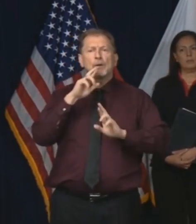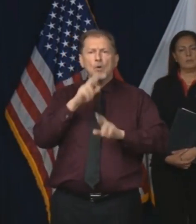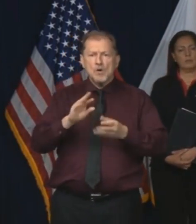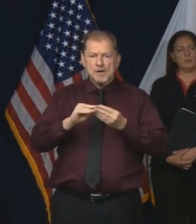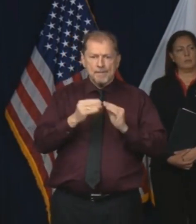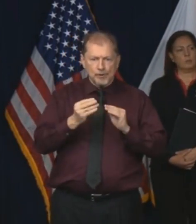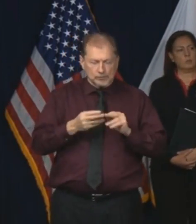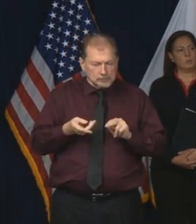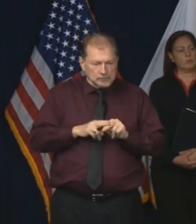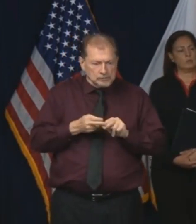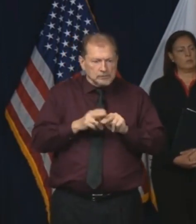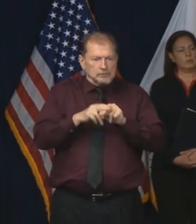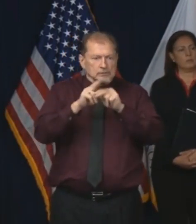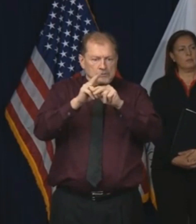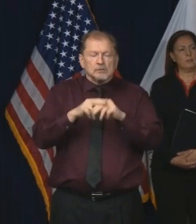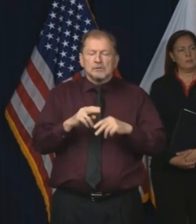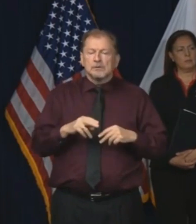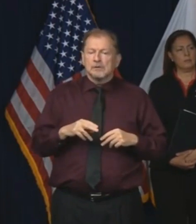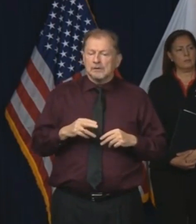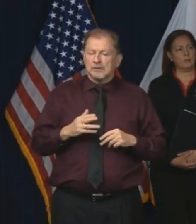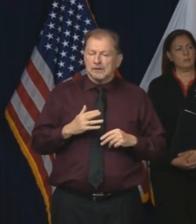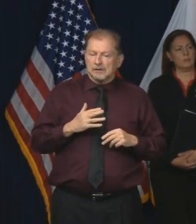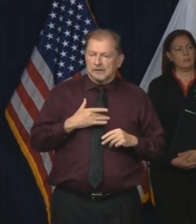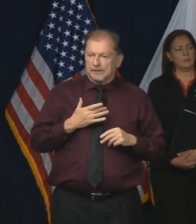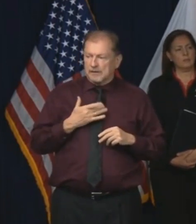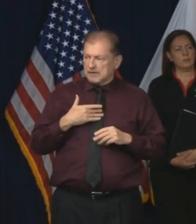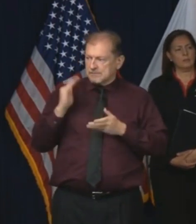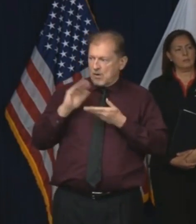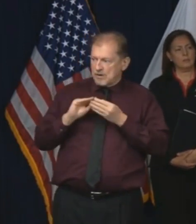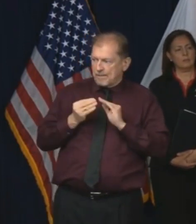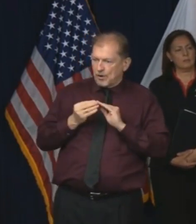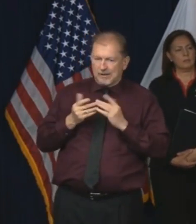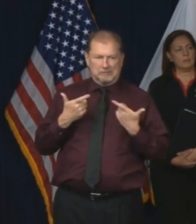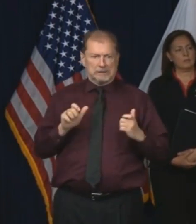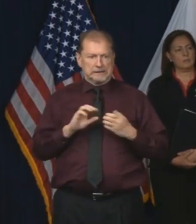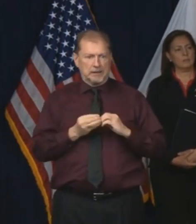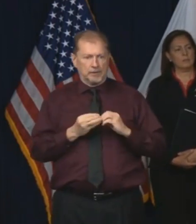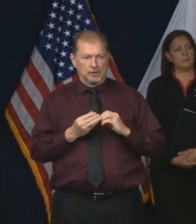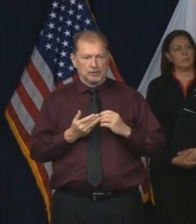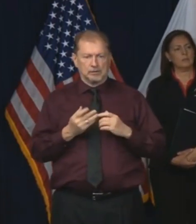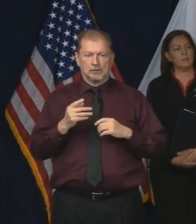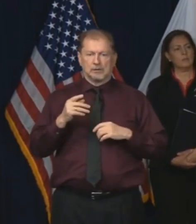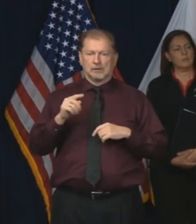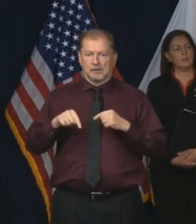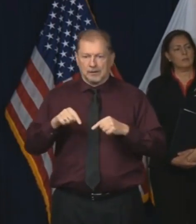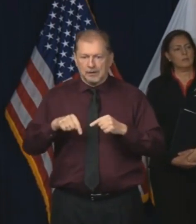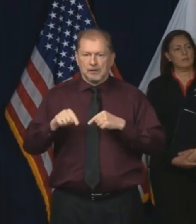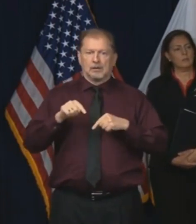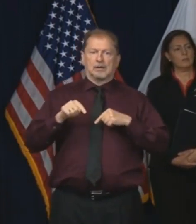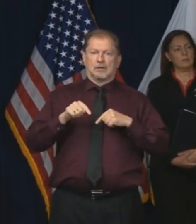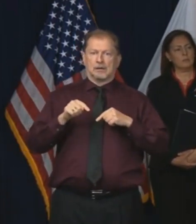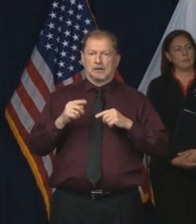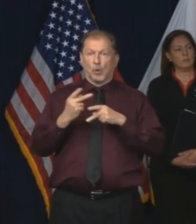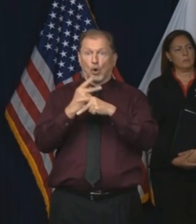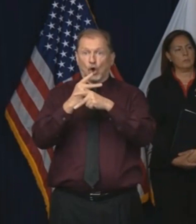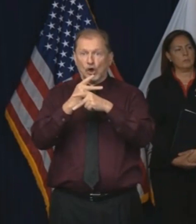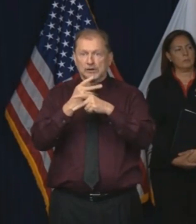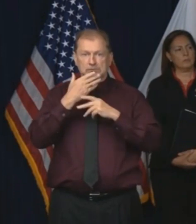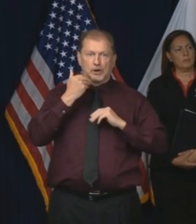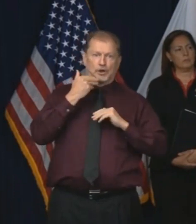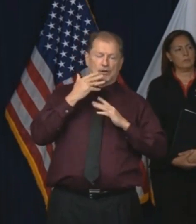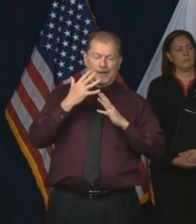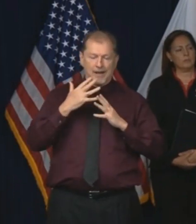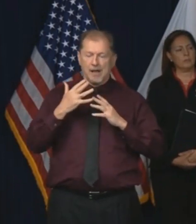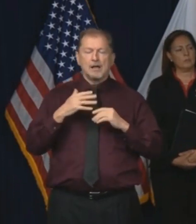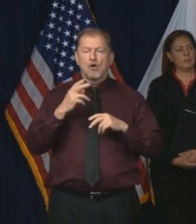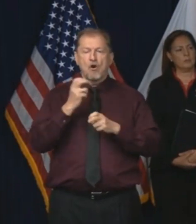day. You know, on one day, you feel a hopeful on another day. It feels like we're going backward. And so it's very hard to